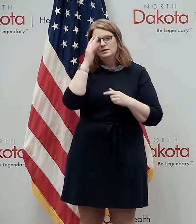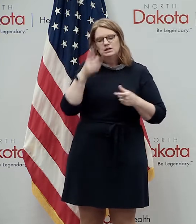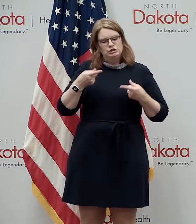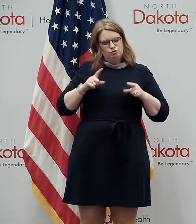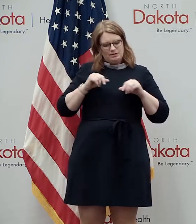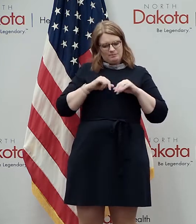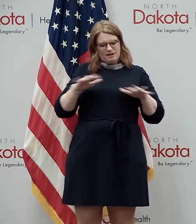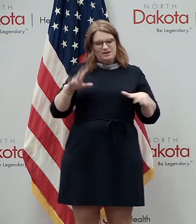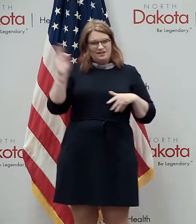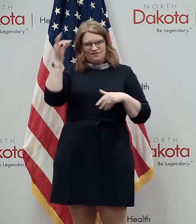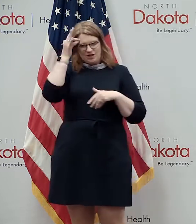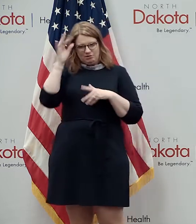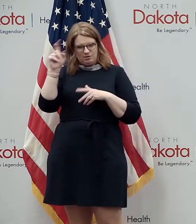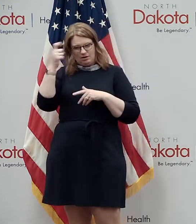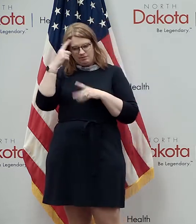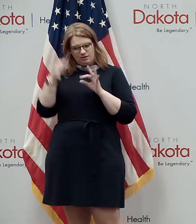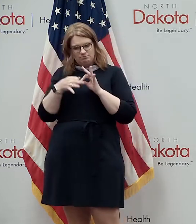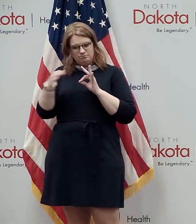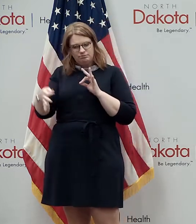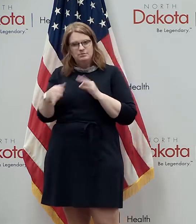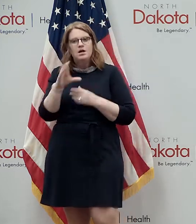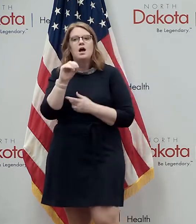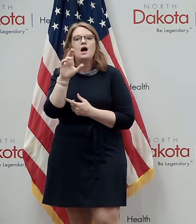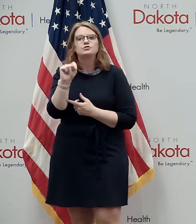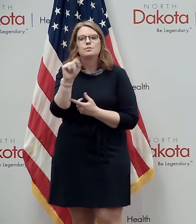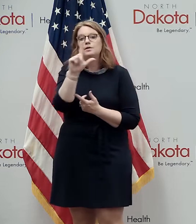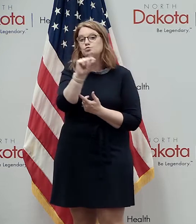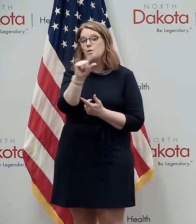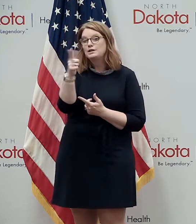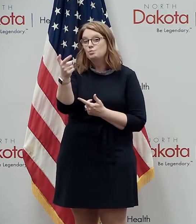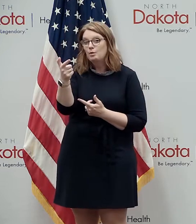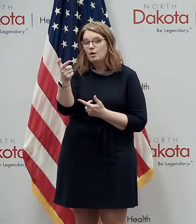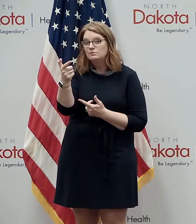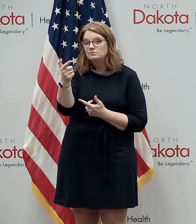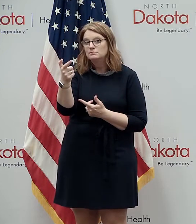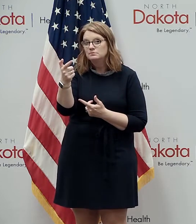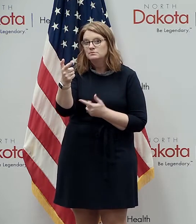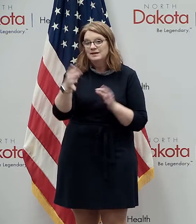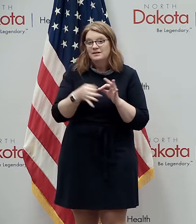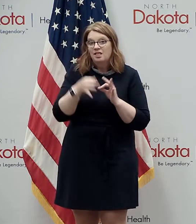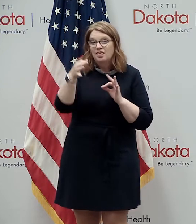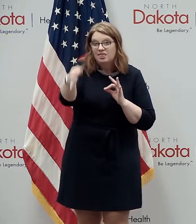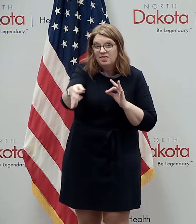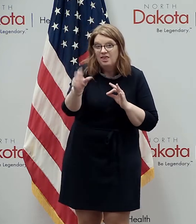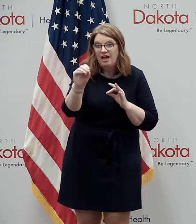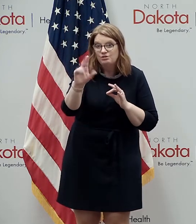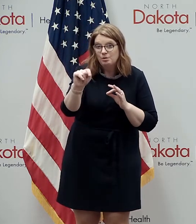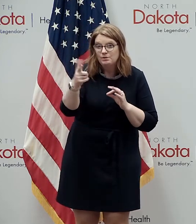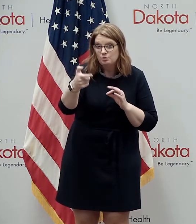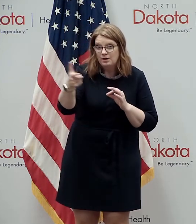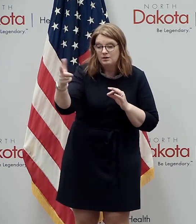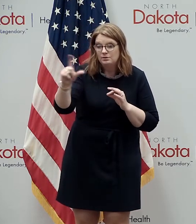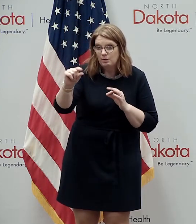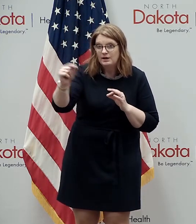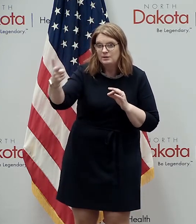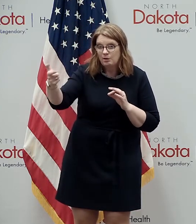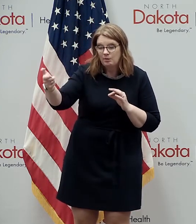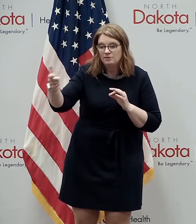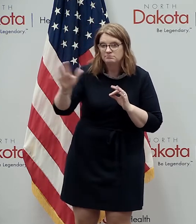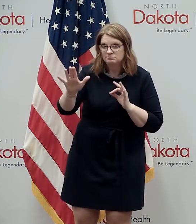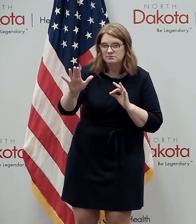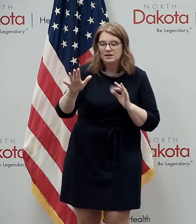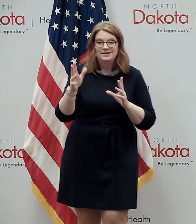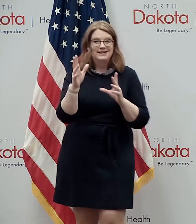pandemic by the federal government to october 2021 and so why am i mentioning that now that it's extended october 2021